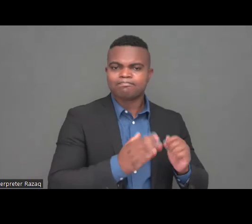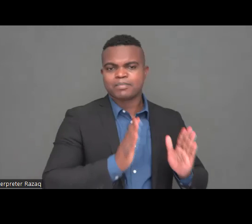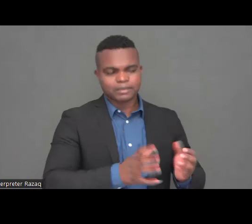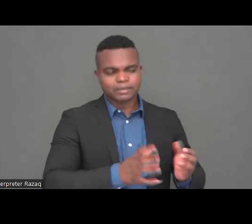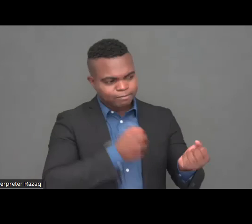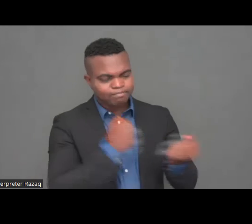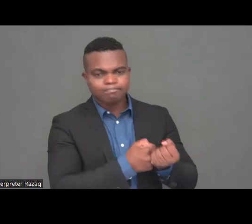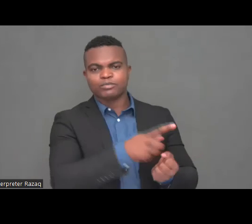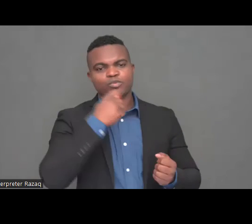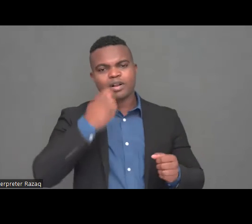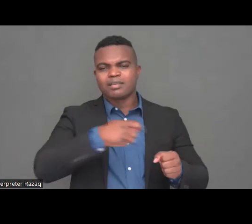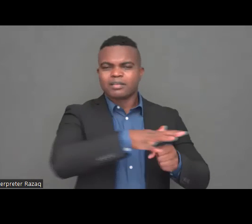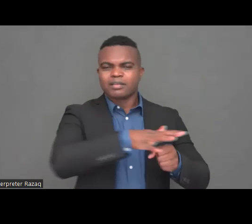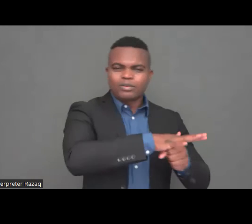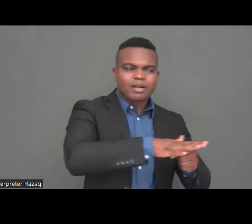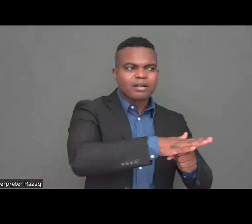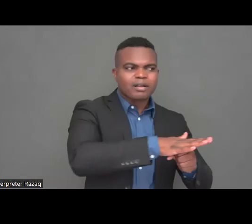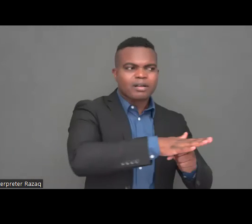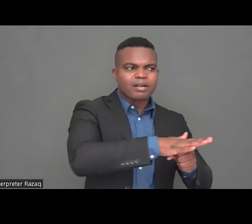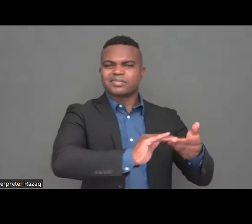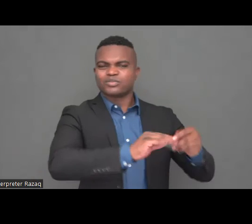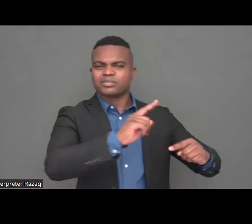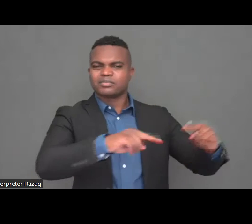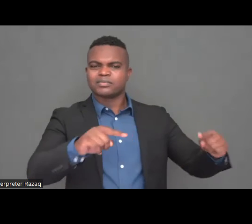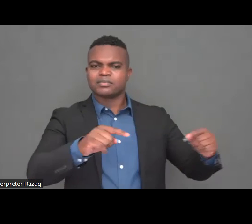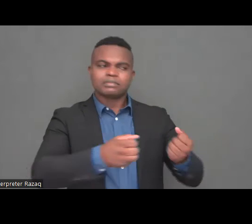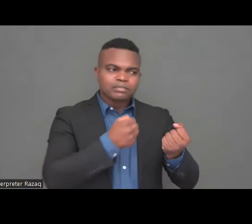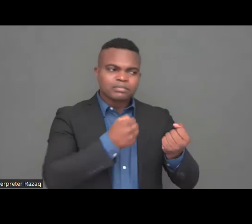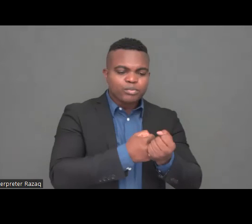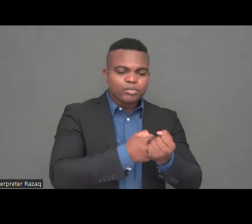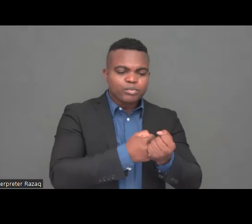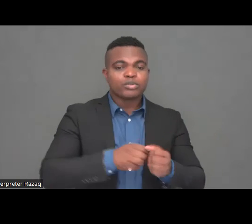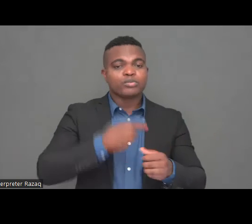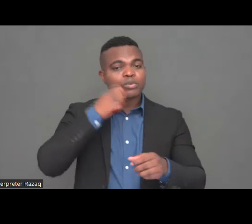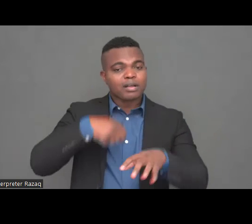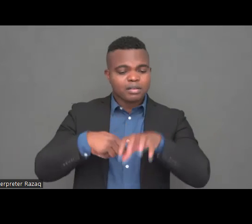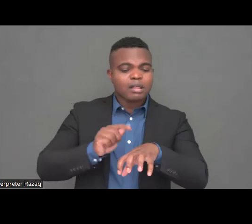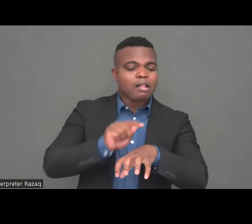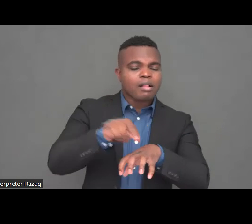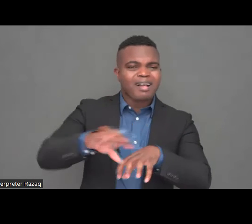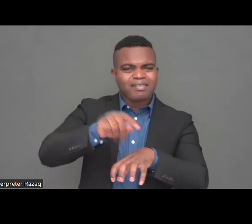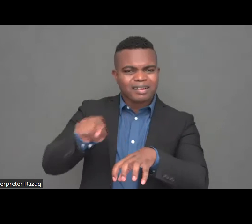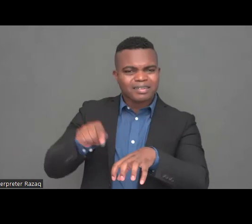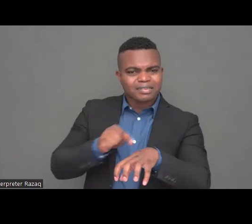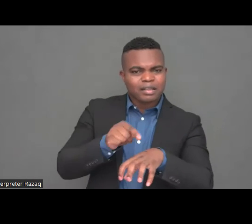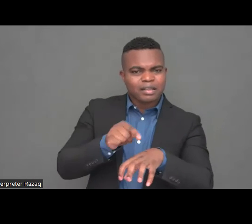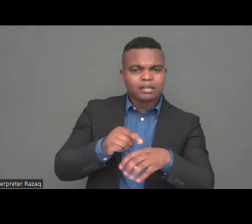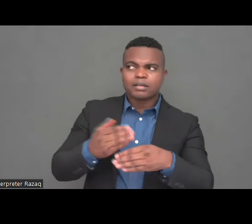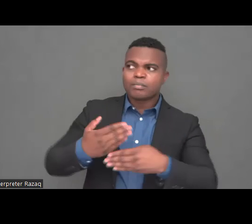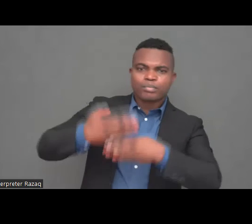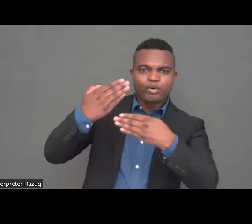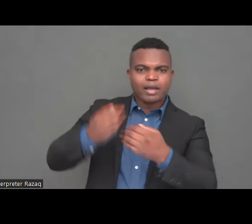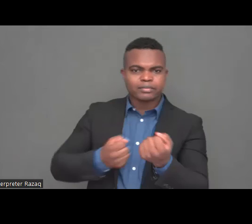refugees with disabilities but also to remember that most of the people with disabilities are still in Ukraine most of the